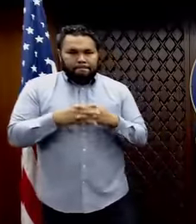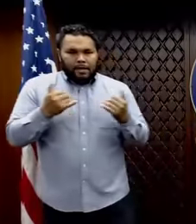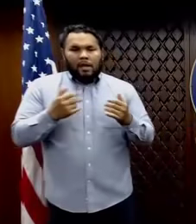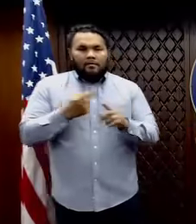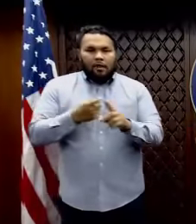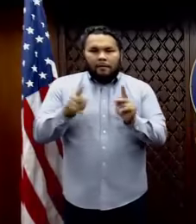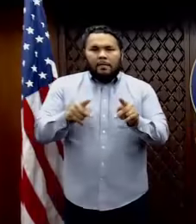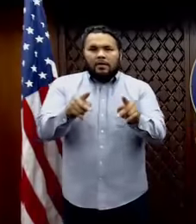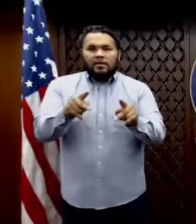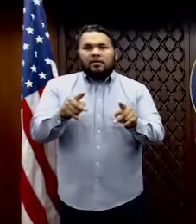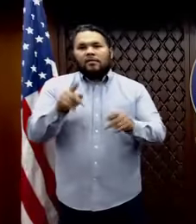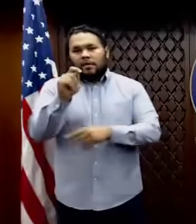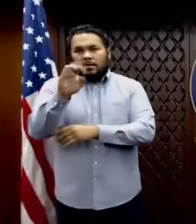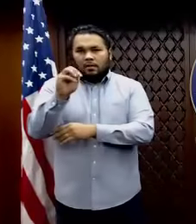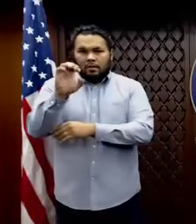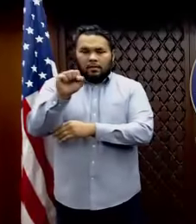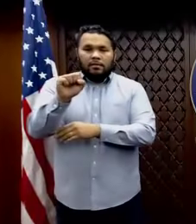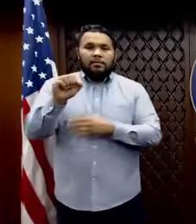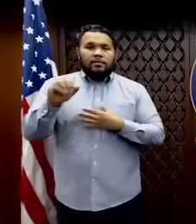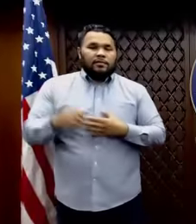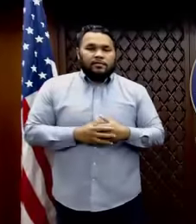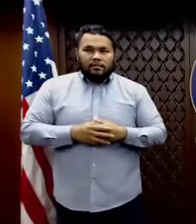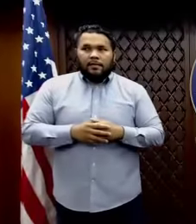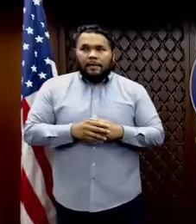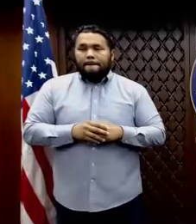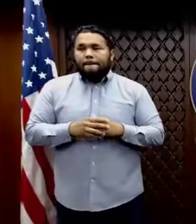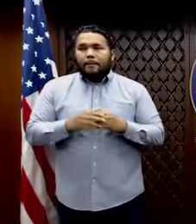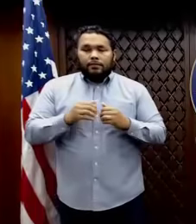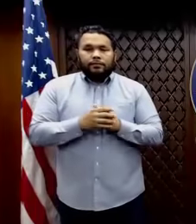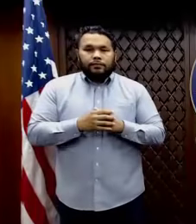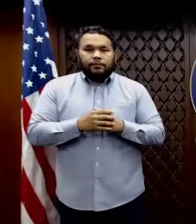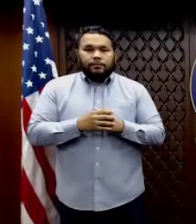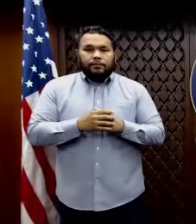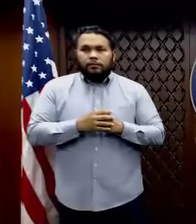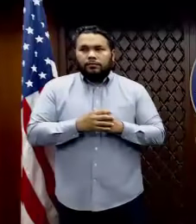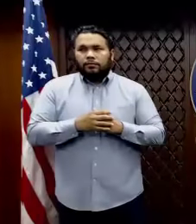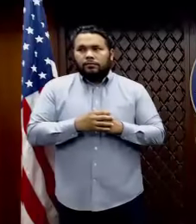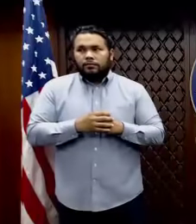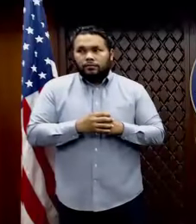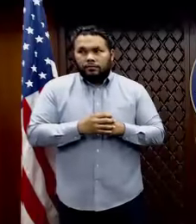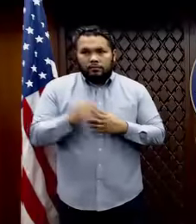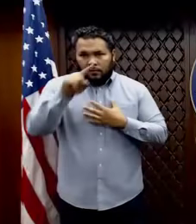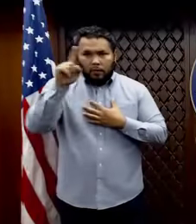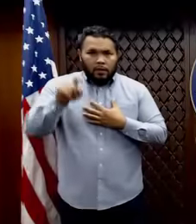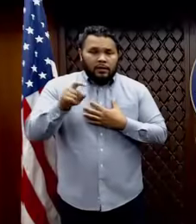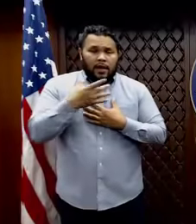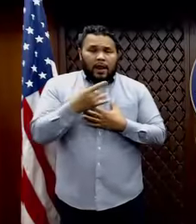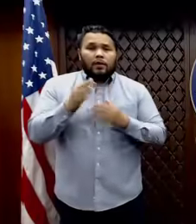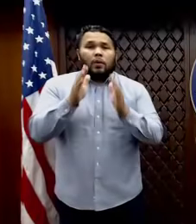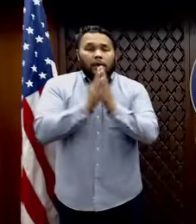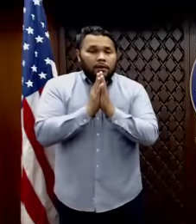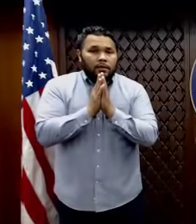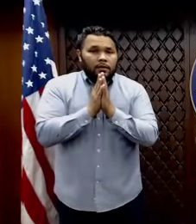Can you hear me? Yes. Hi. I would like to ask how many